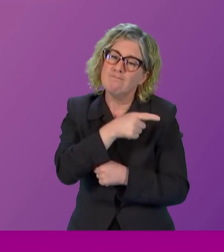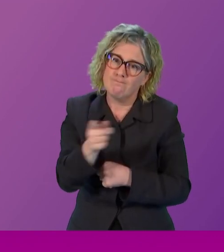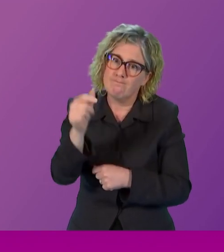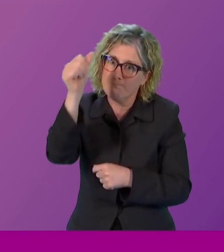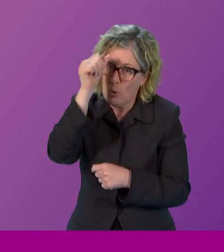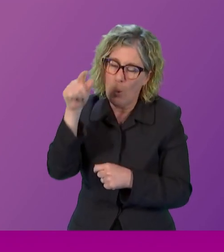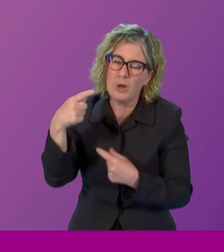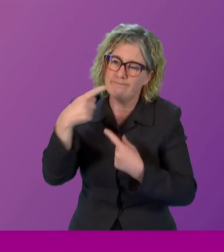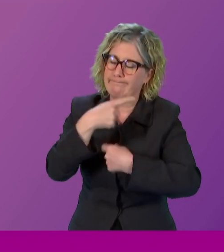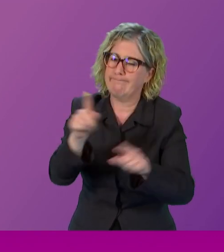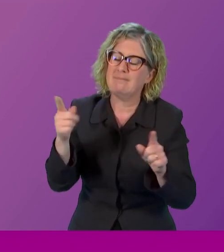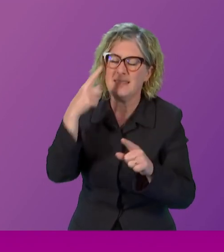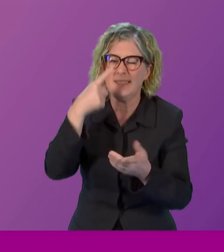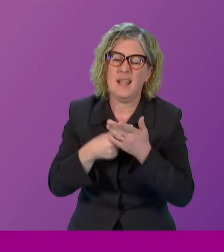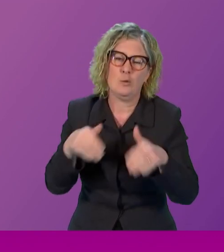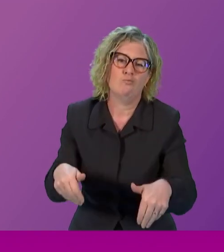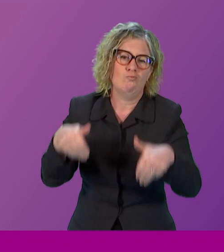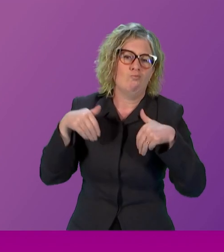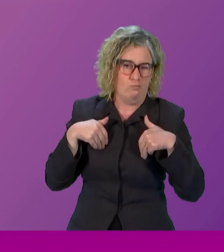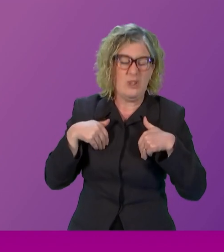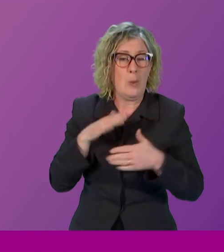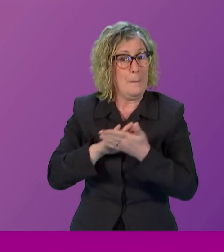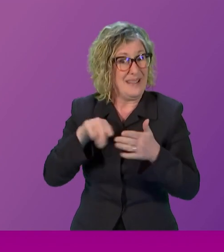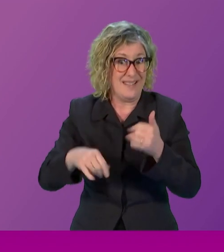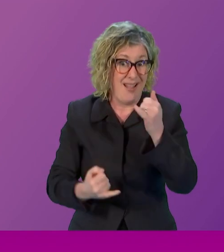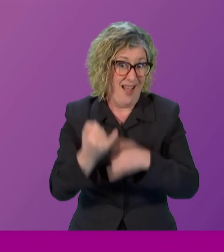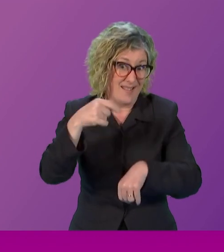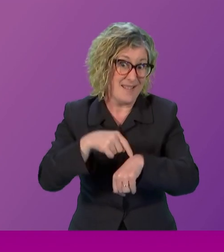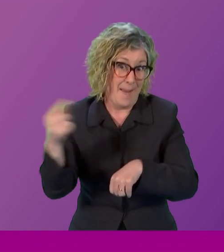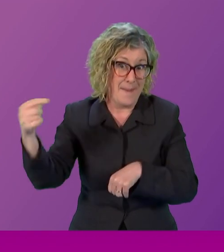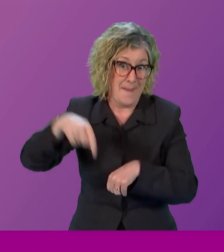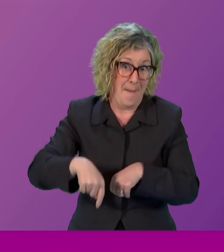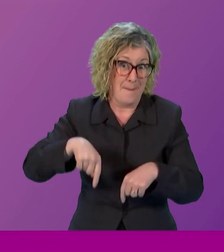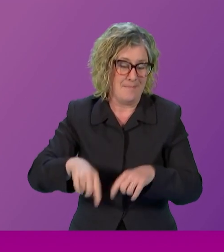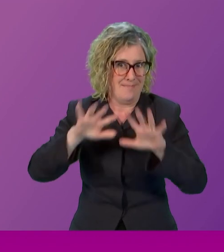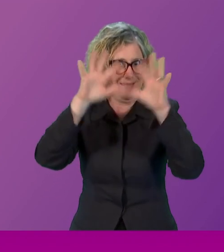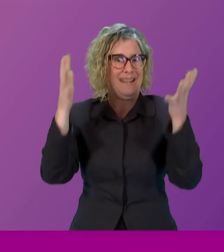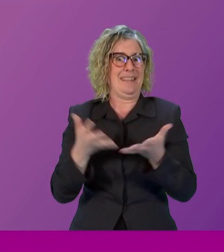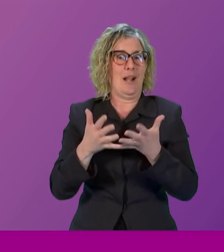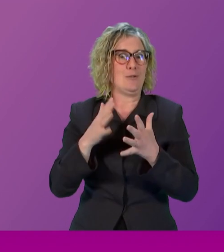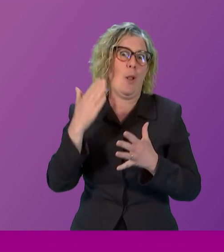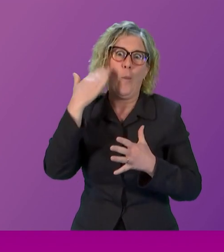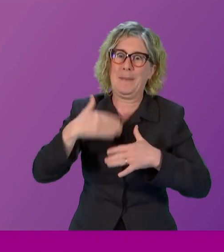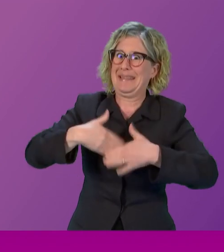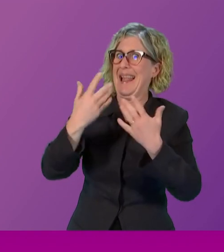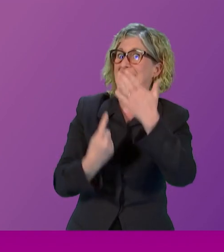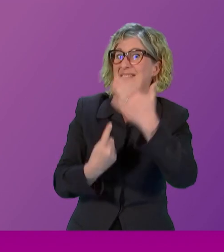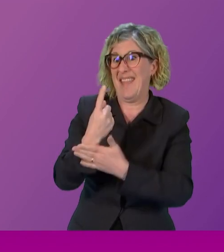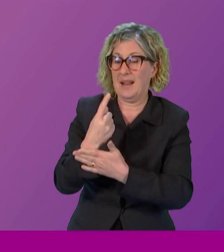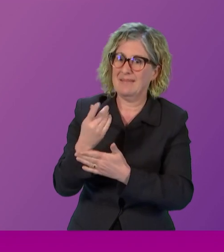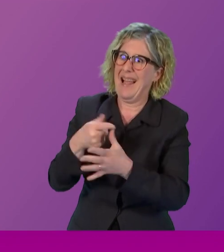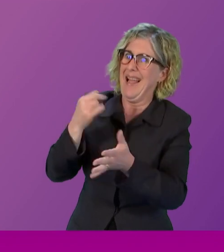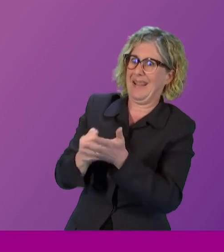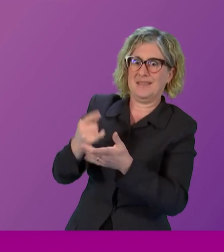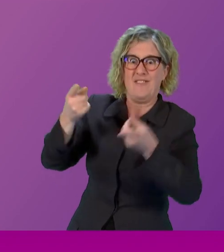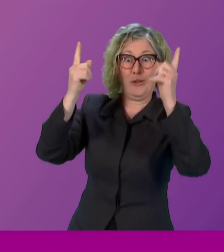to resign from the post. Therefore, this will be her last time speaking at this event in the capacity of First Minister. And I would like